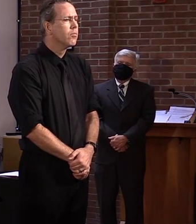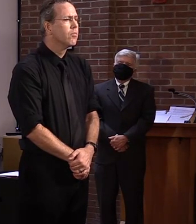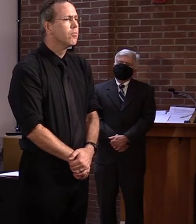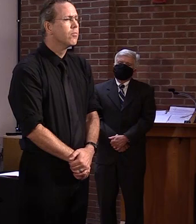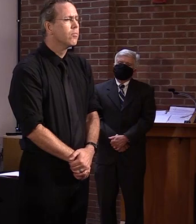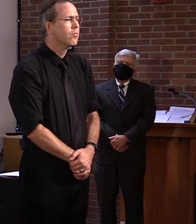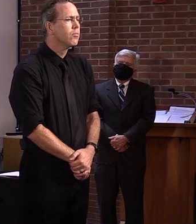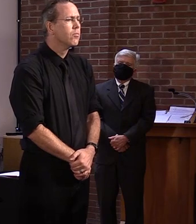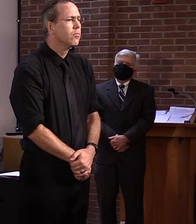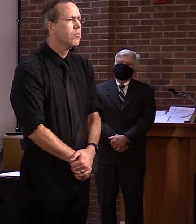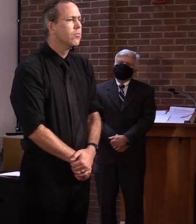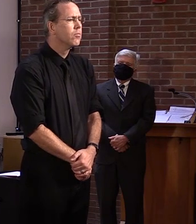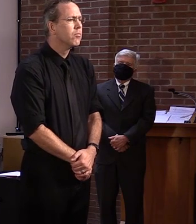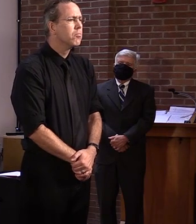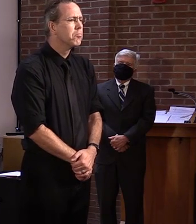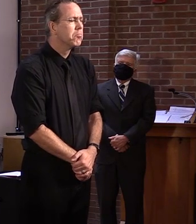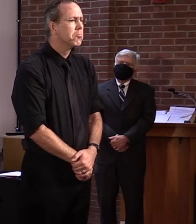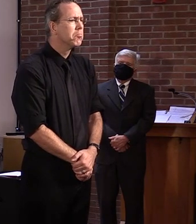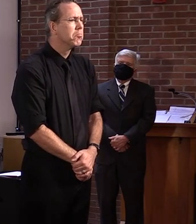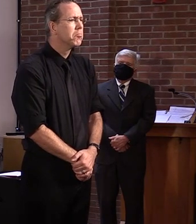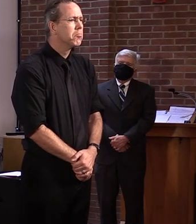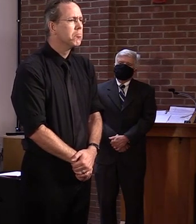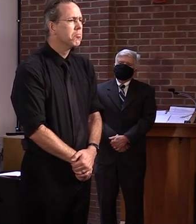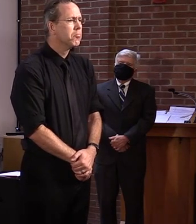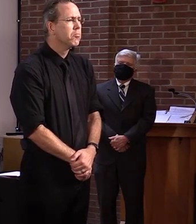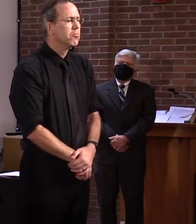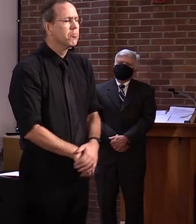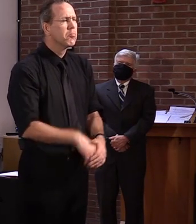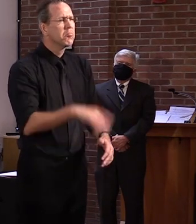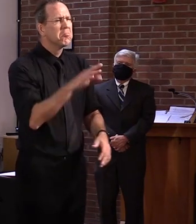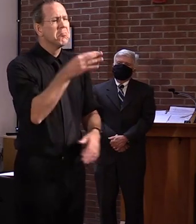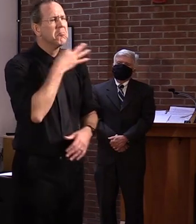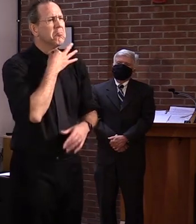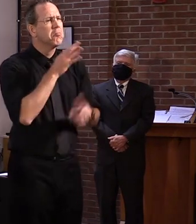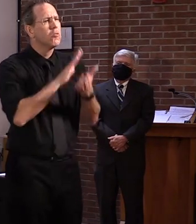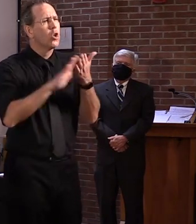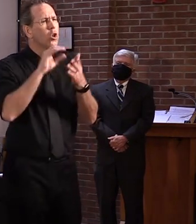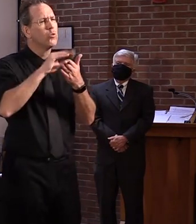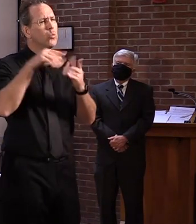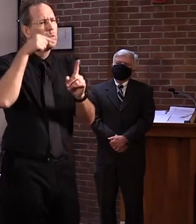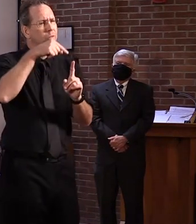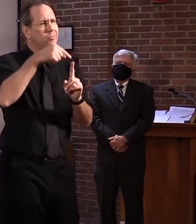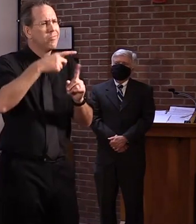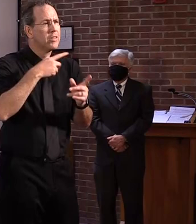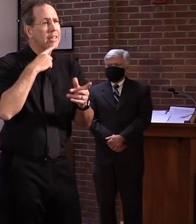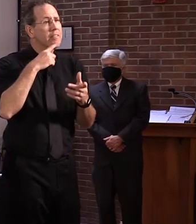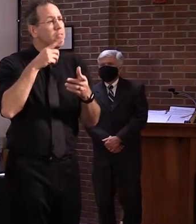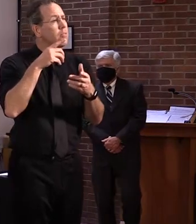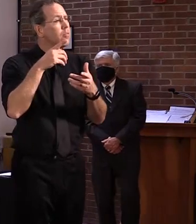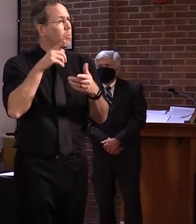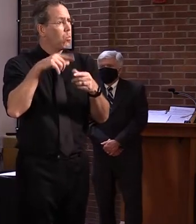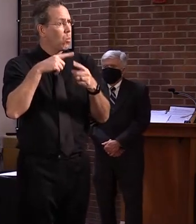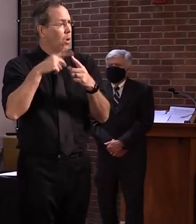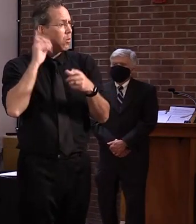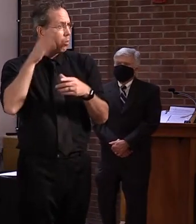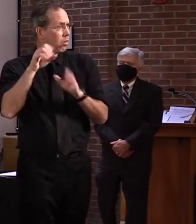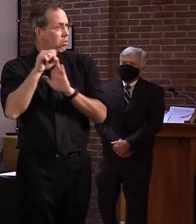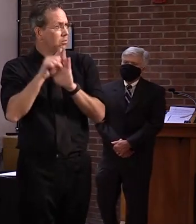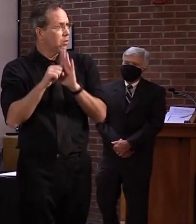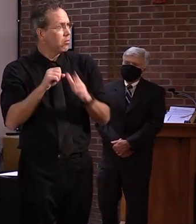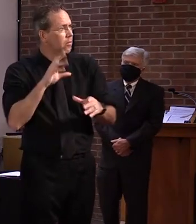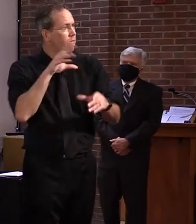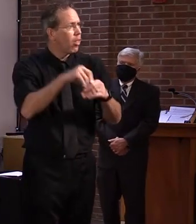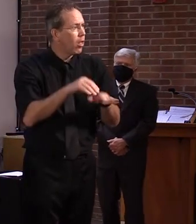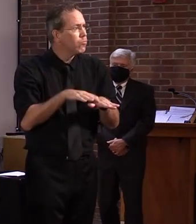of cases of COVID-19 that, on campus. I'll let, uh, Dr. Levine try and answer that one.